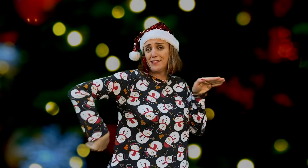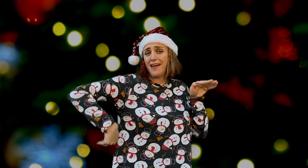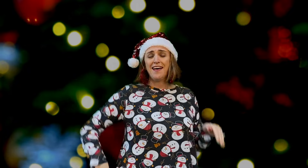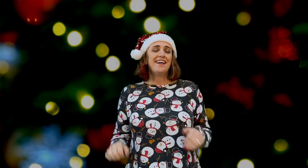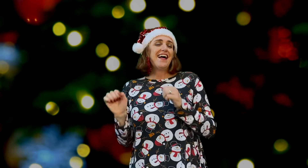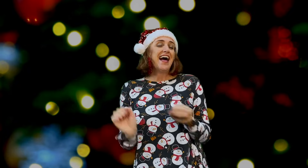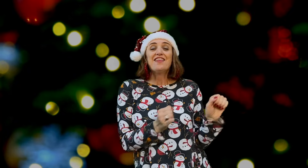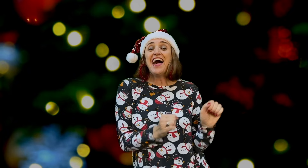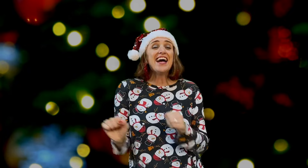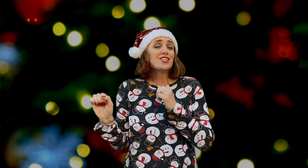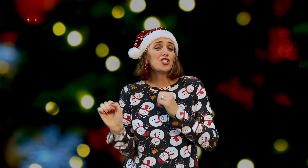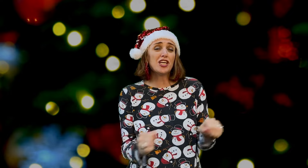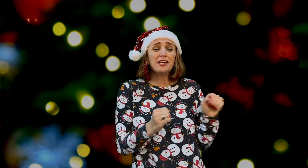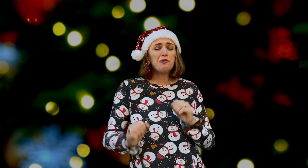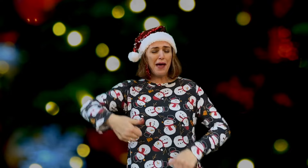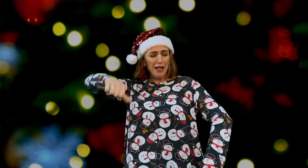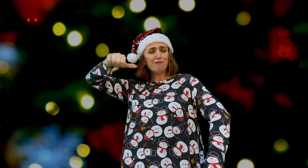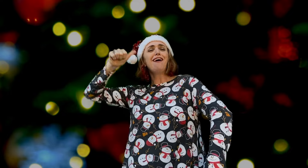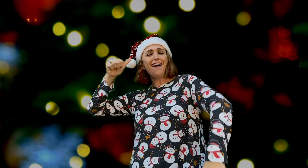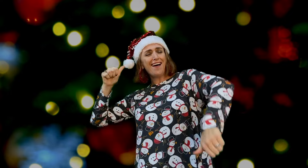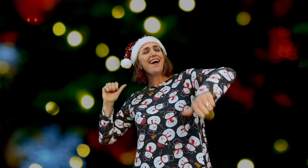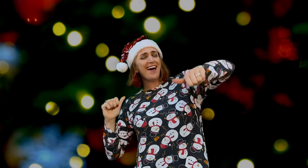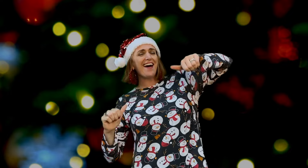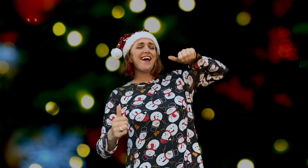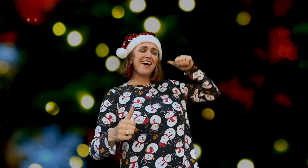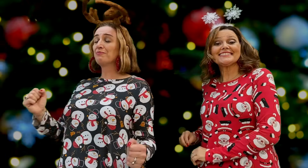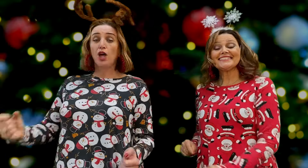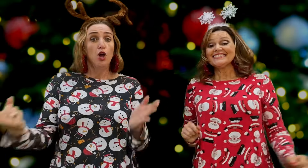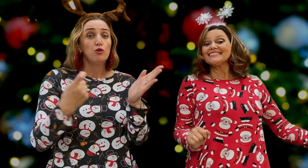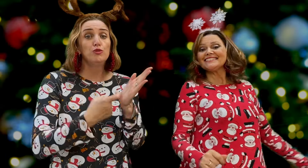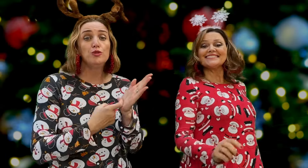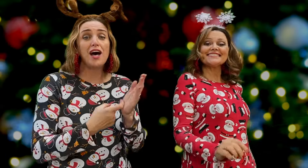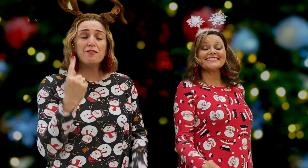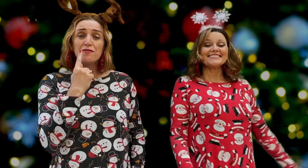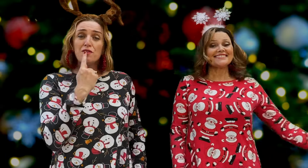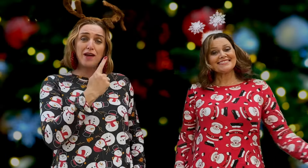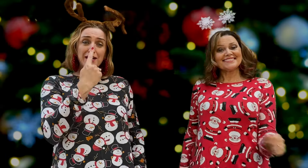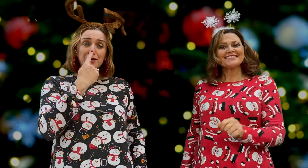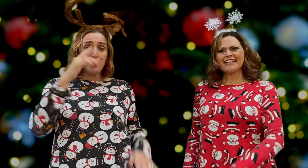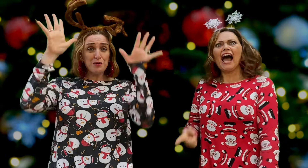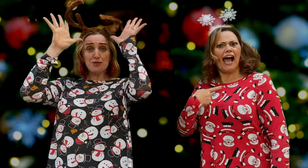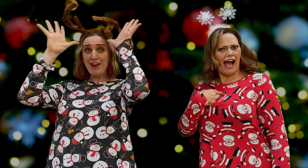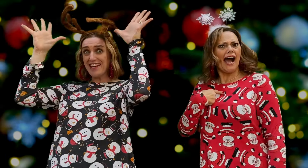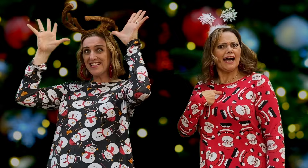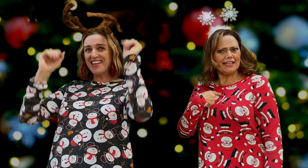That's the Jingle Bells Rock Rudolph the Red-Nosed Rounded